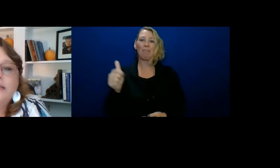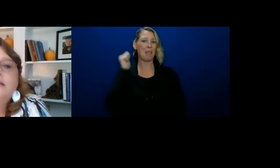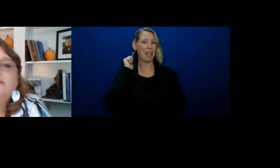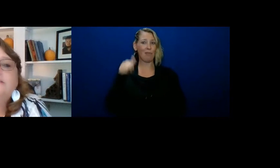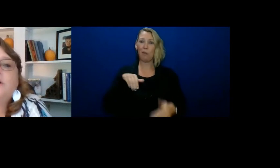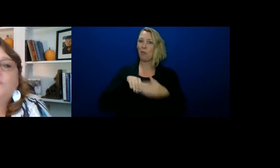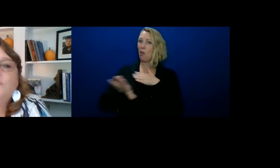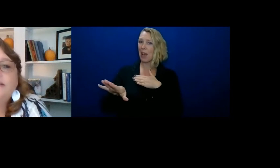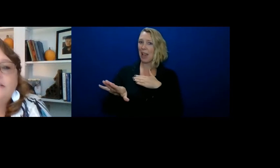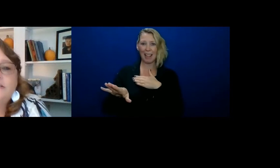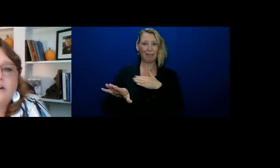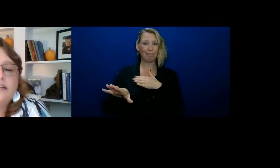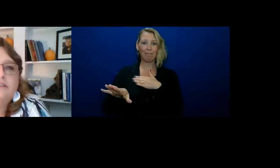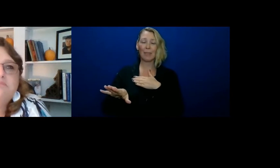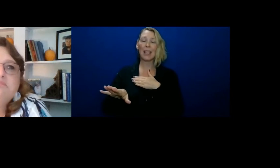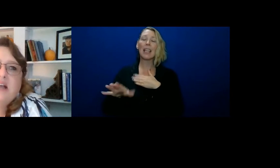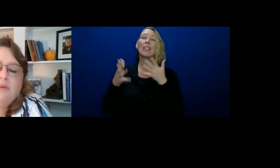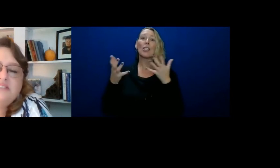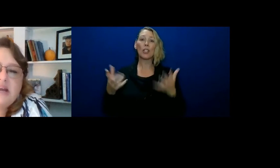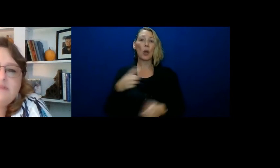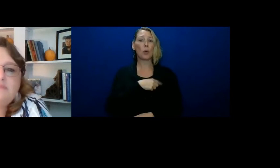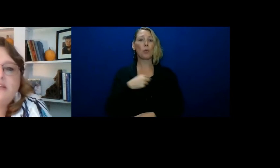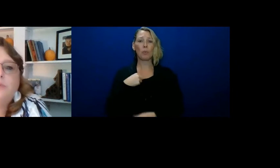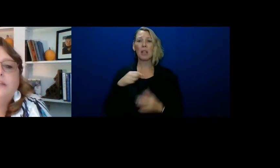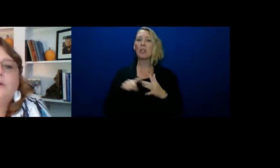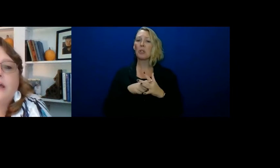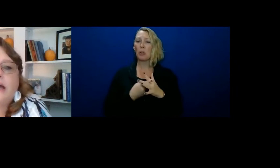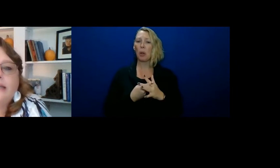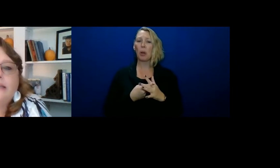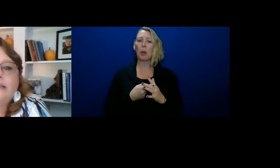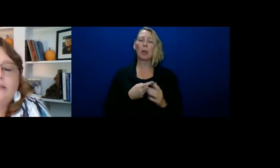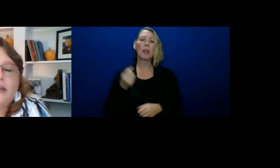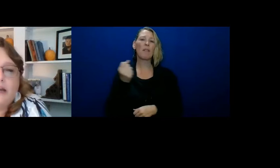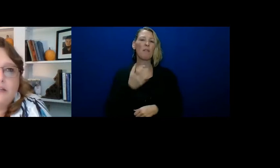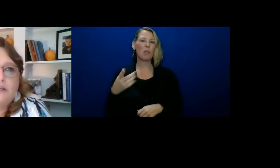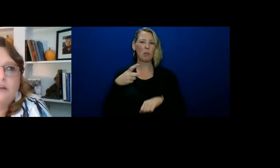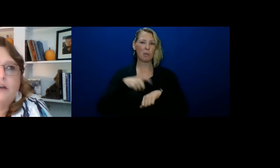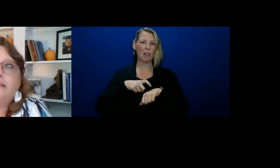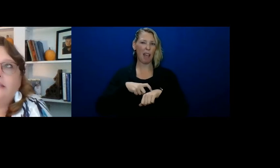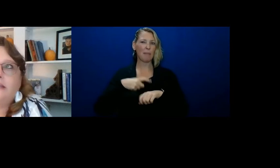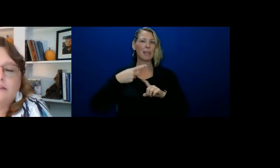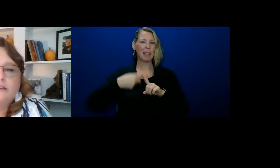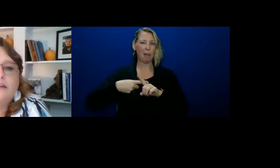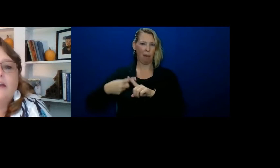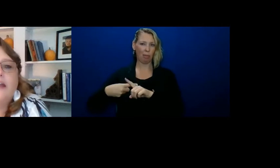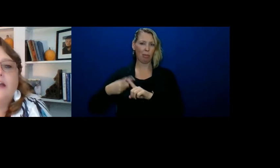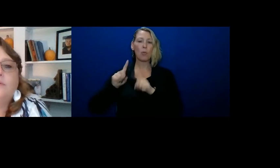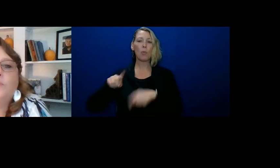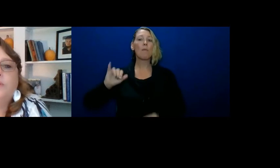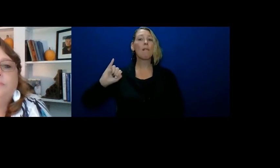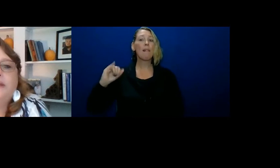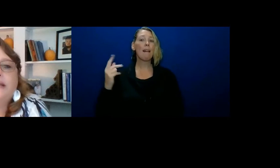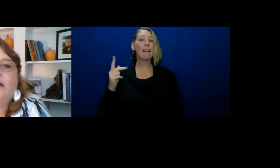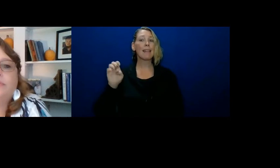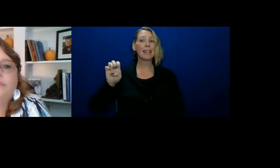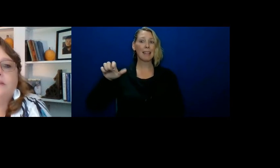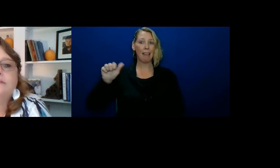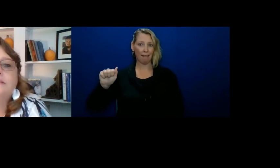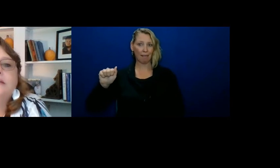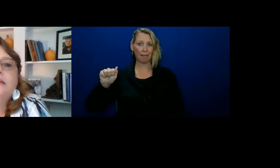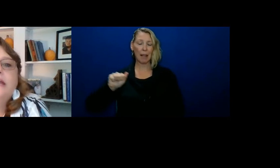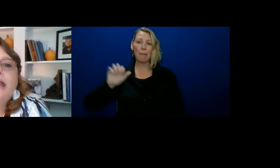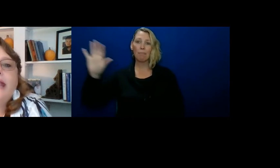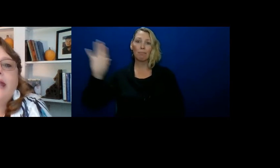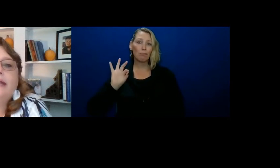in. So we started, a couple times a month, we'd go to Ikea and we would pick out